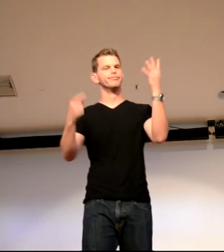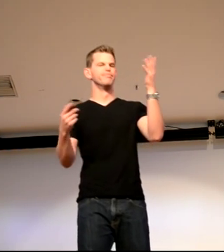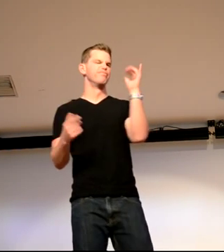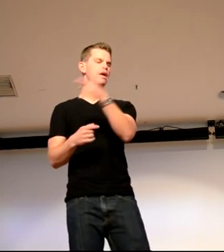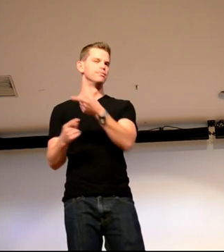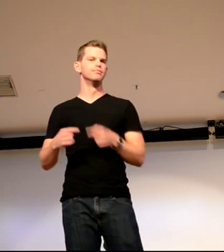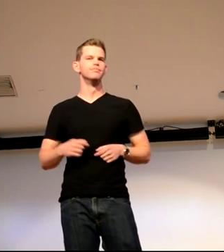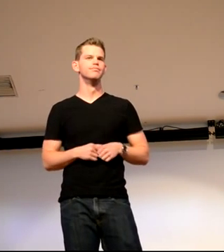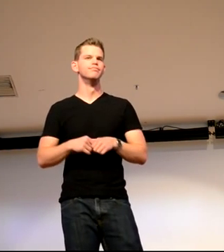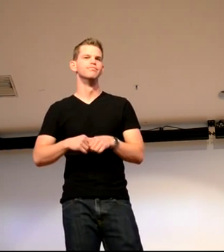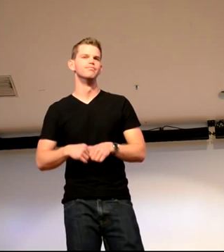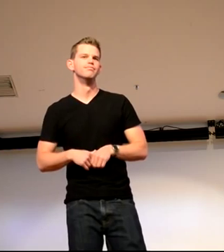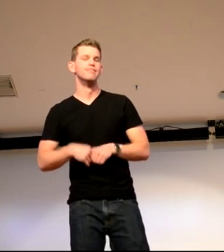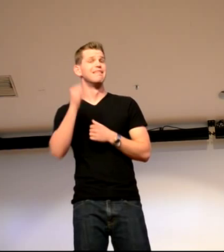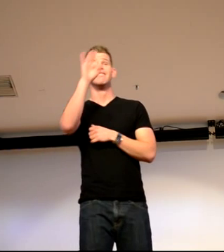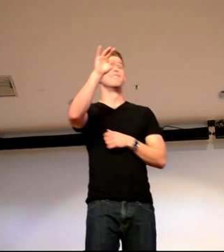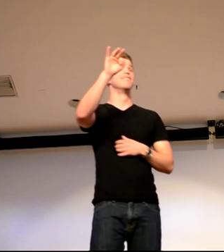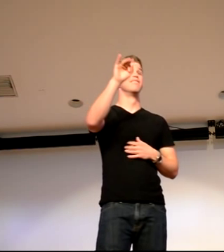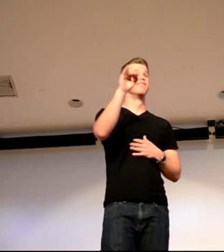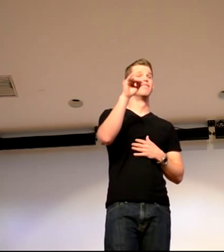kind of makes a schedule, and that's pretty much how.